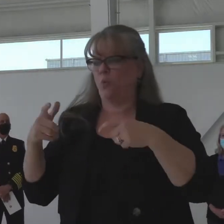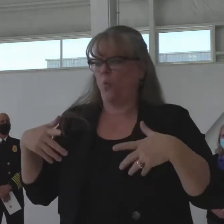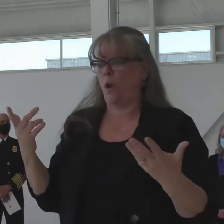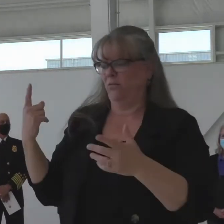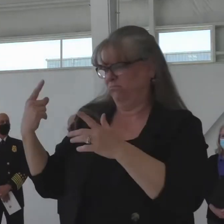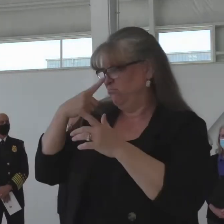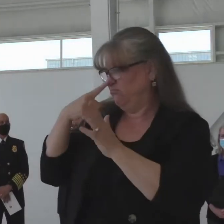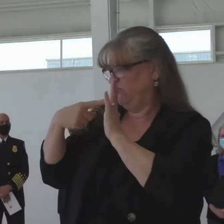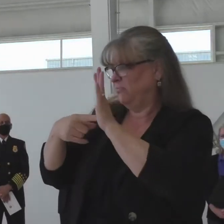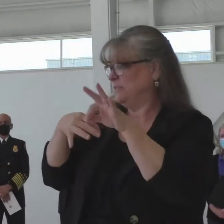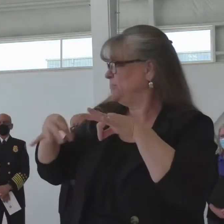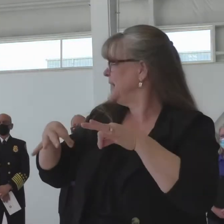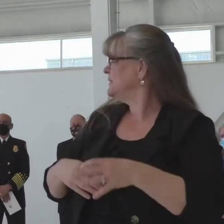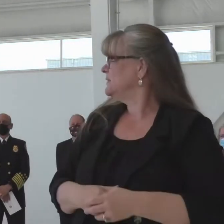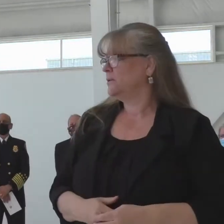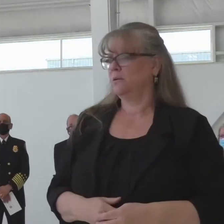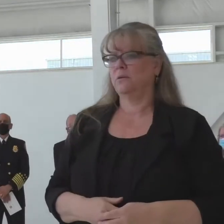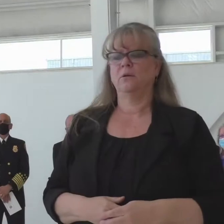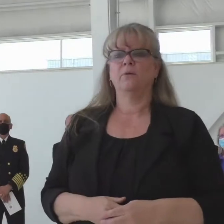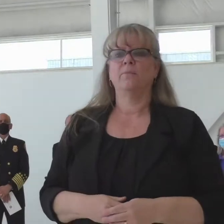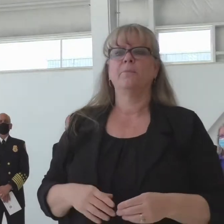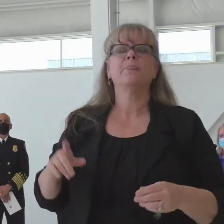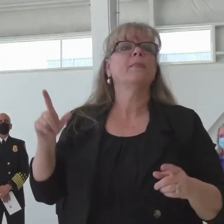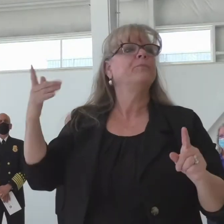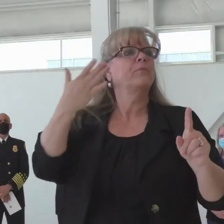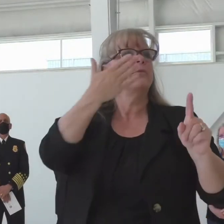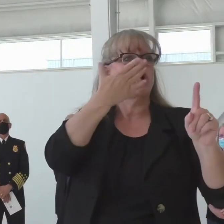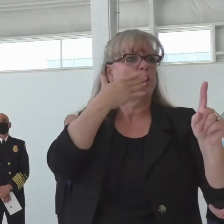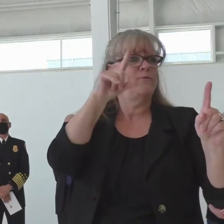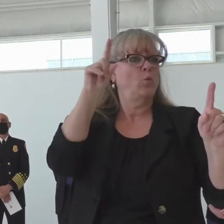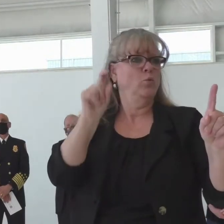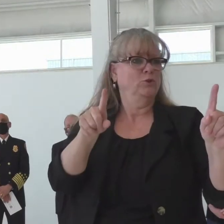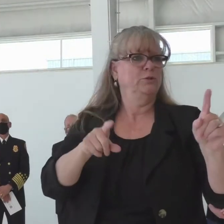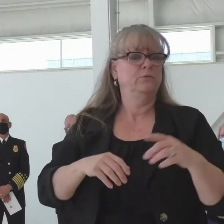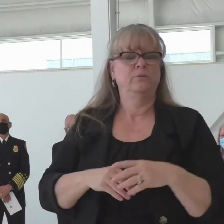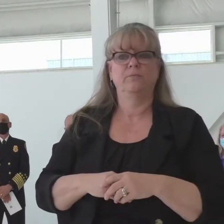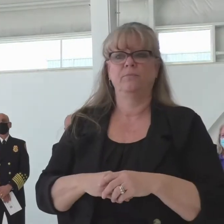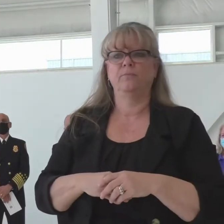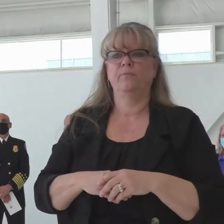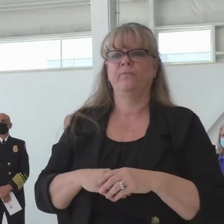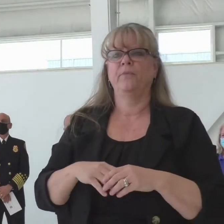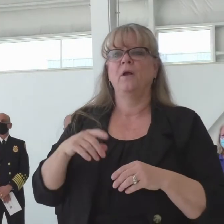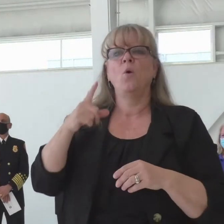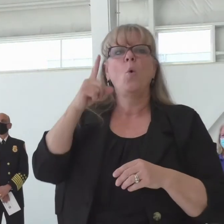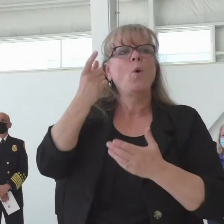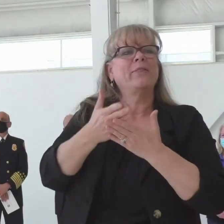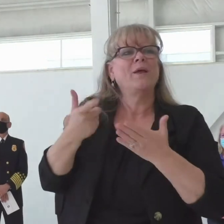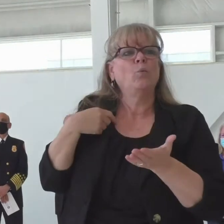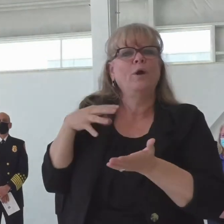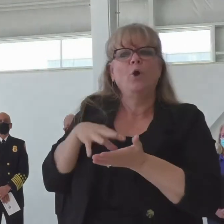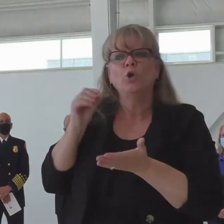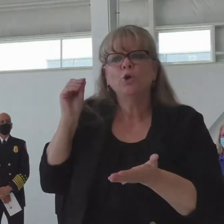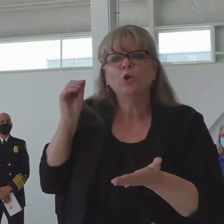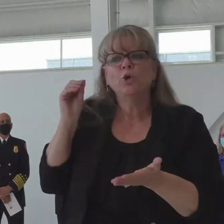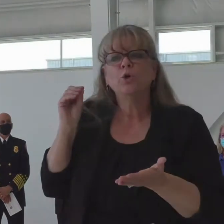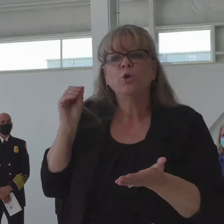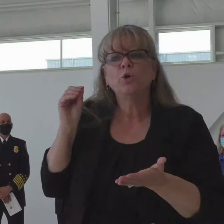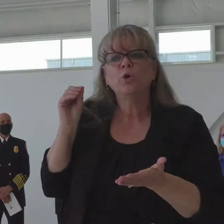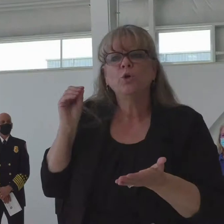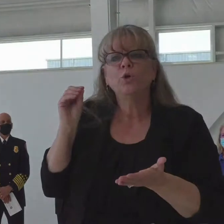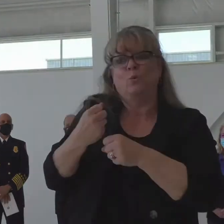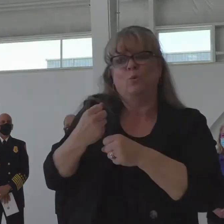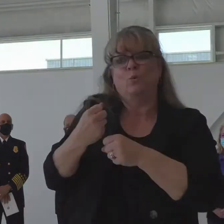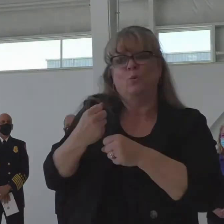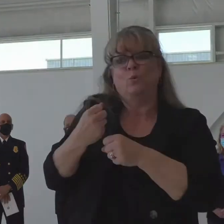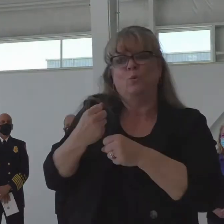Thank you for the question. I think one of the main things we've learned over the last couple of years, and I will describe it this way, that we are